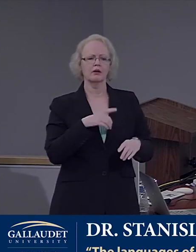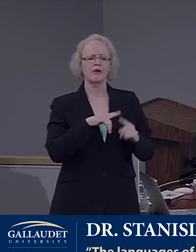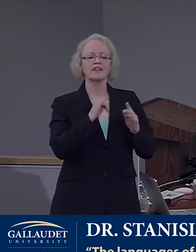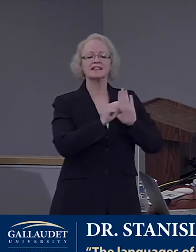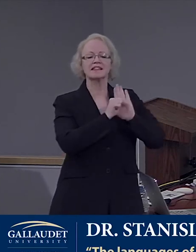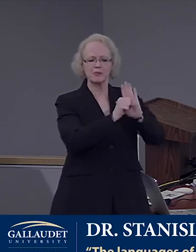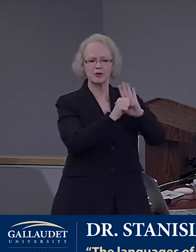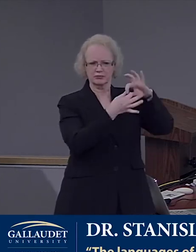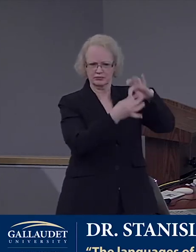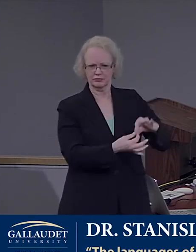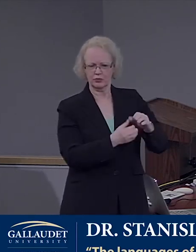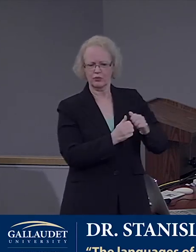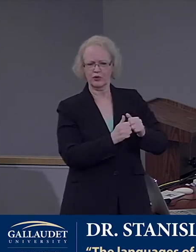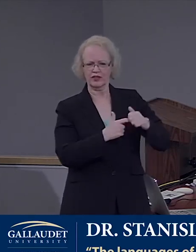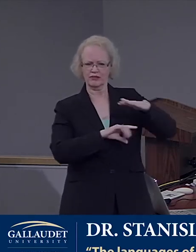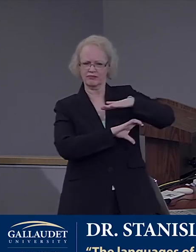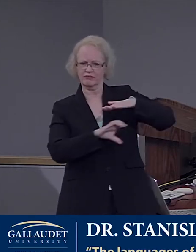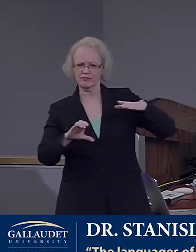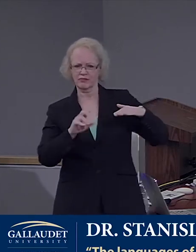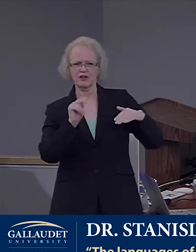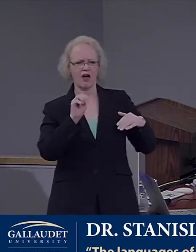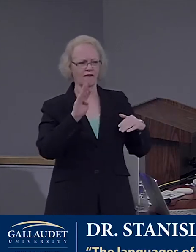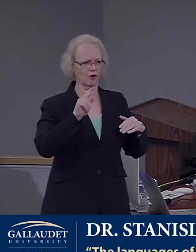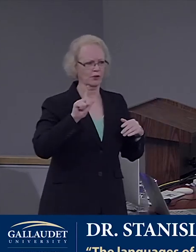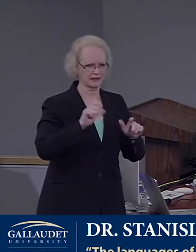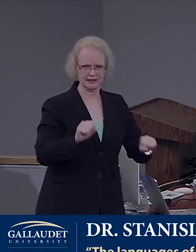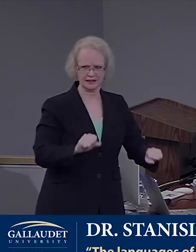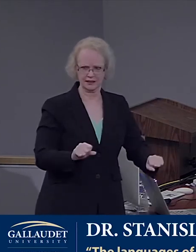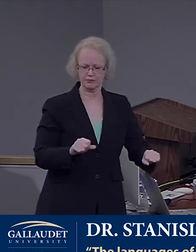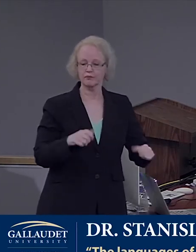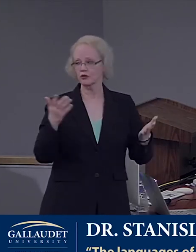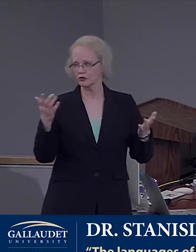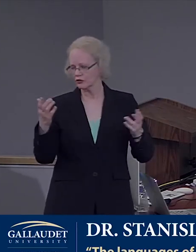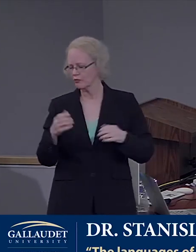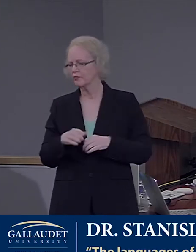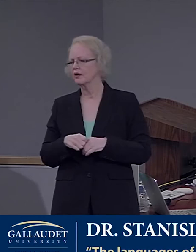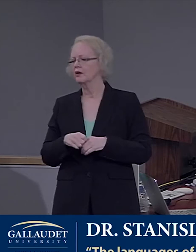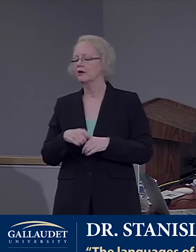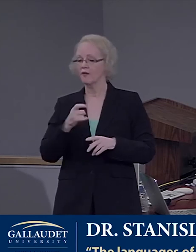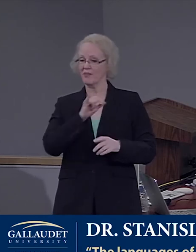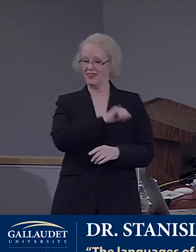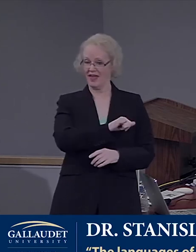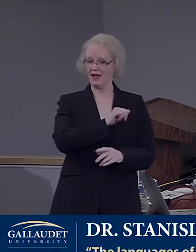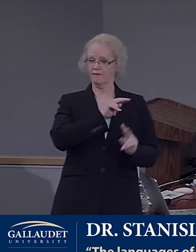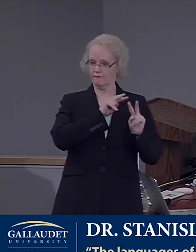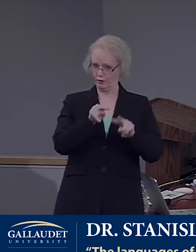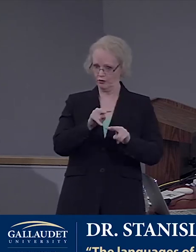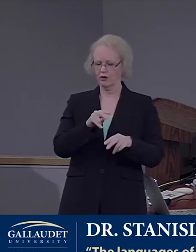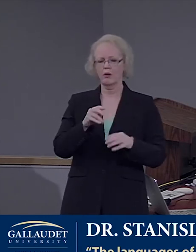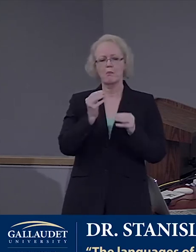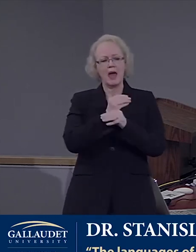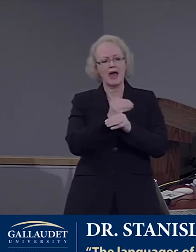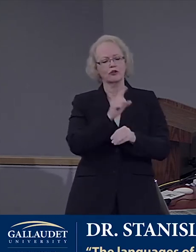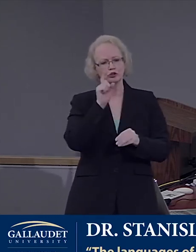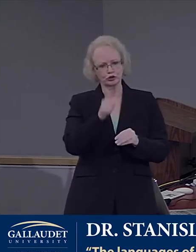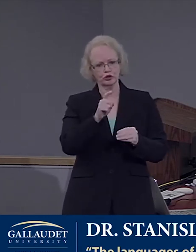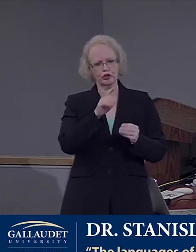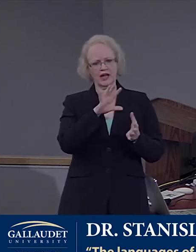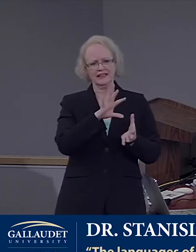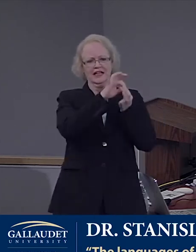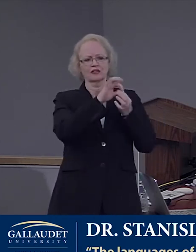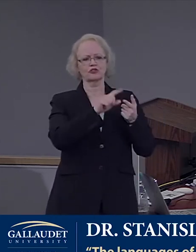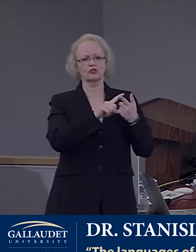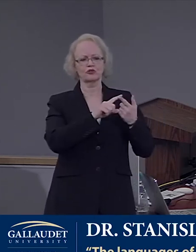-symbolic, non-verbal core semantic systems. So, according to this view, mathematics should be attached to non